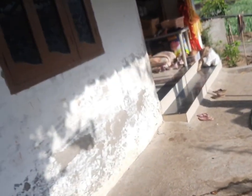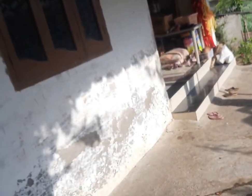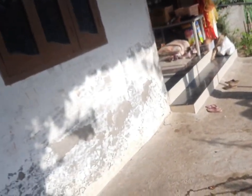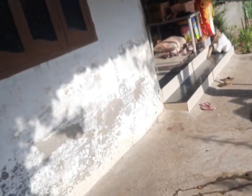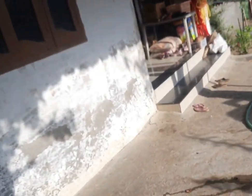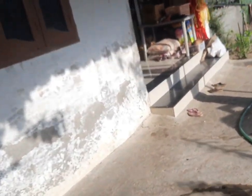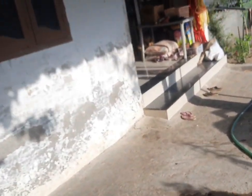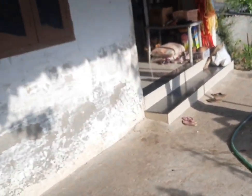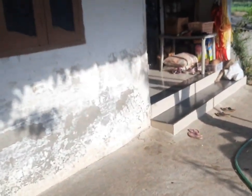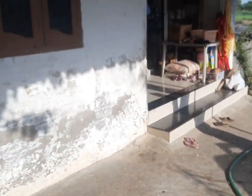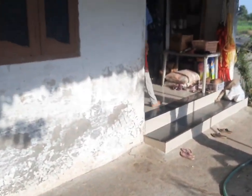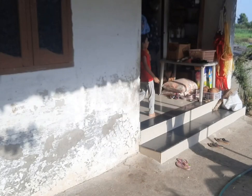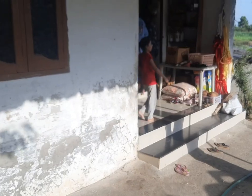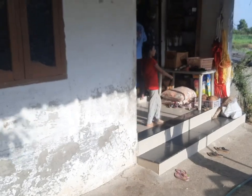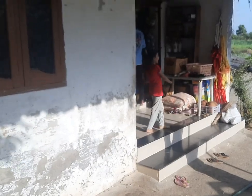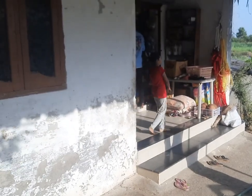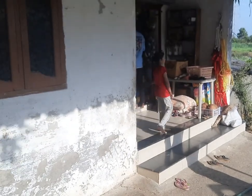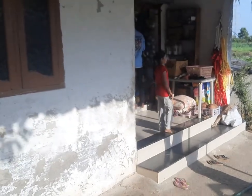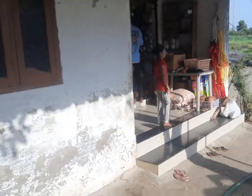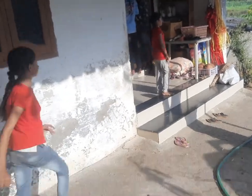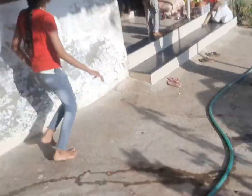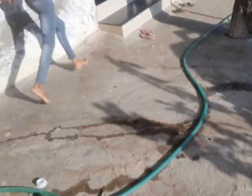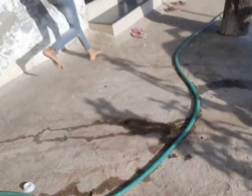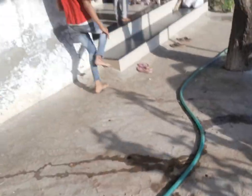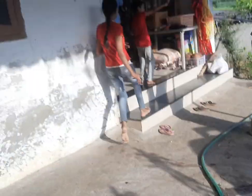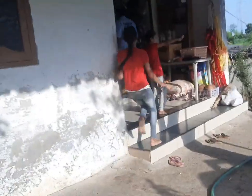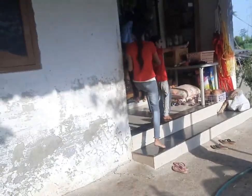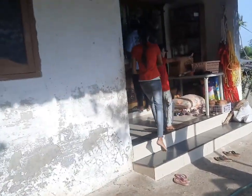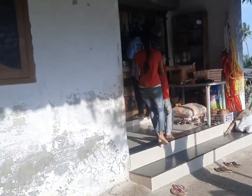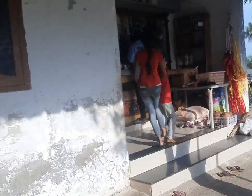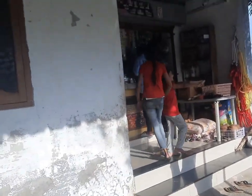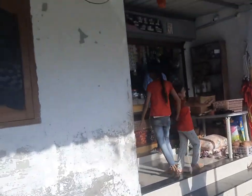I'm not going to eat OOI! OOI!